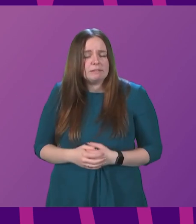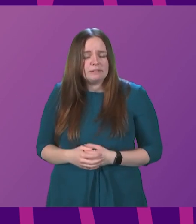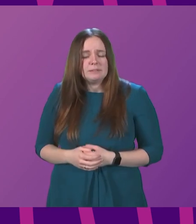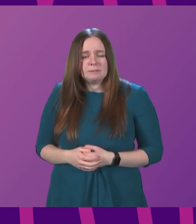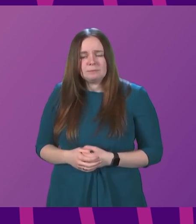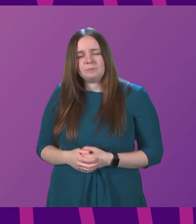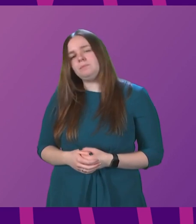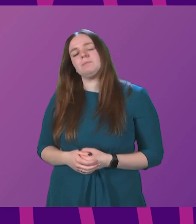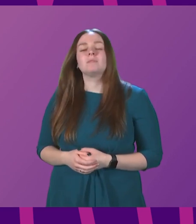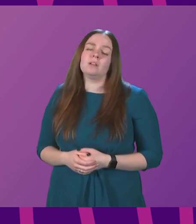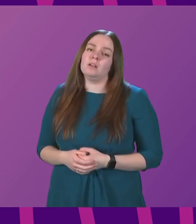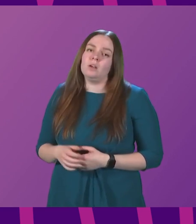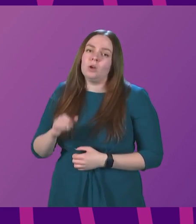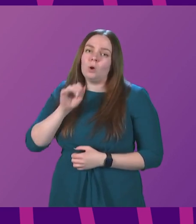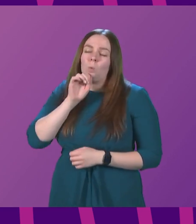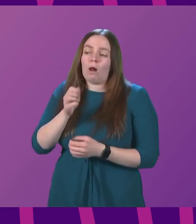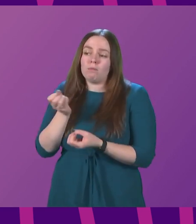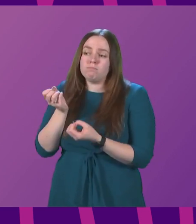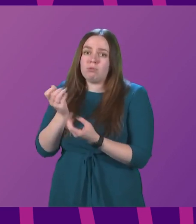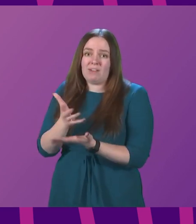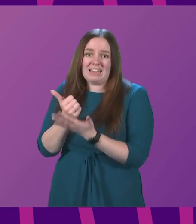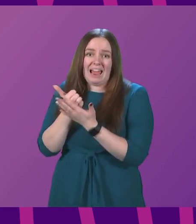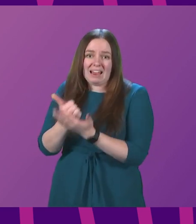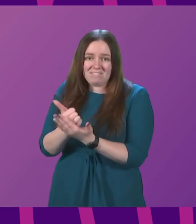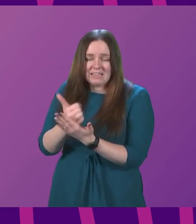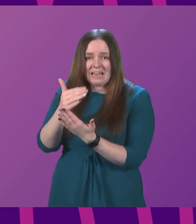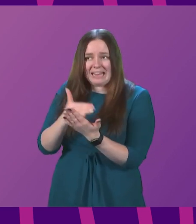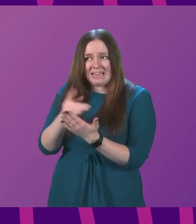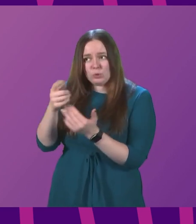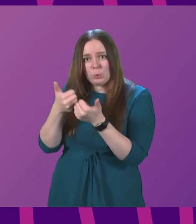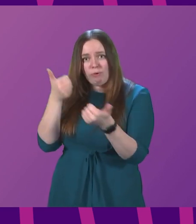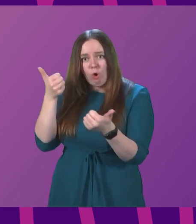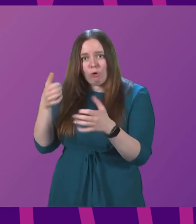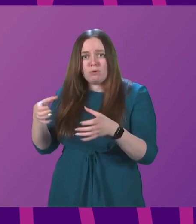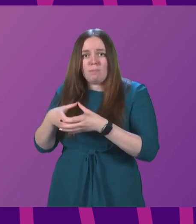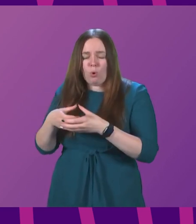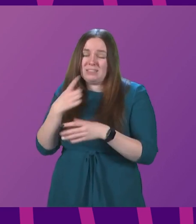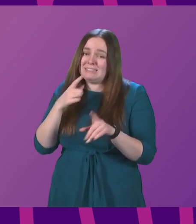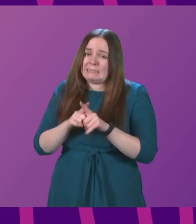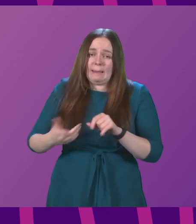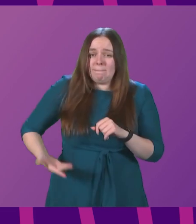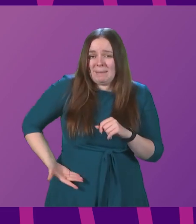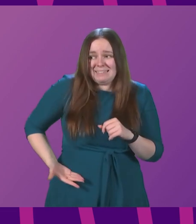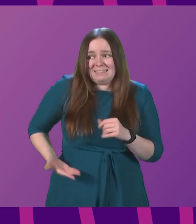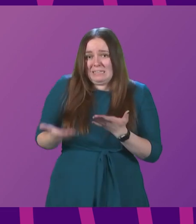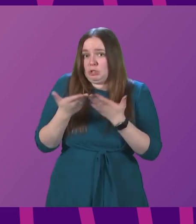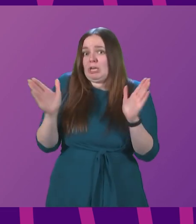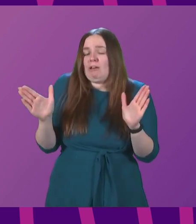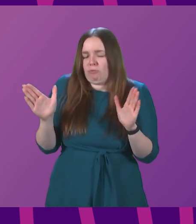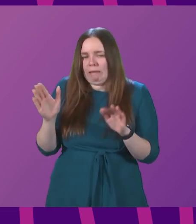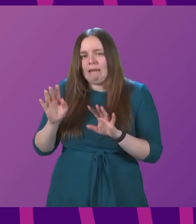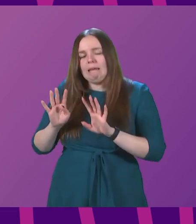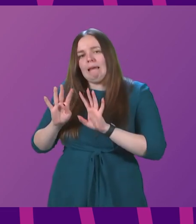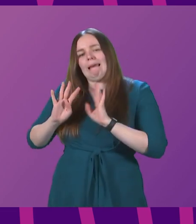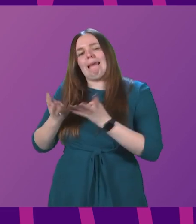Minister. We will provide advice and guidance to the corporate body as we will do to businesses more generally. The